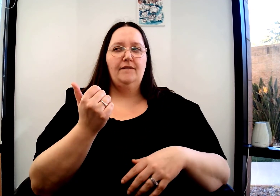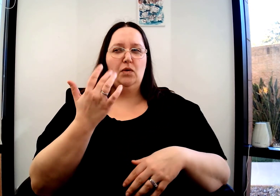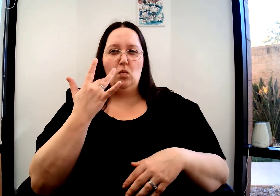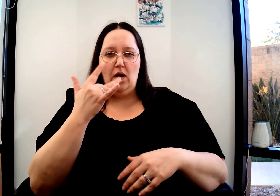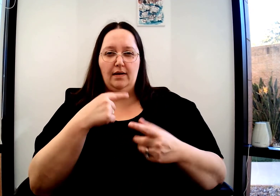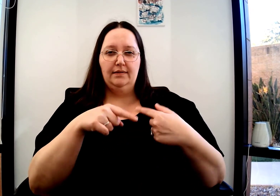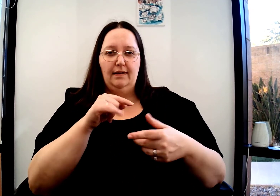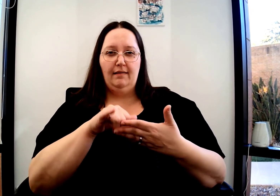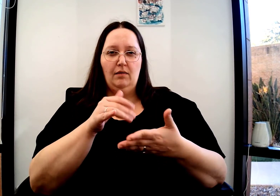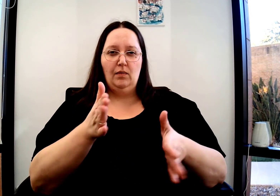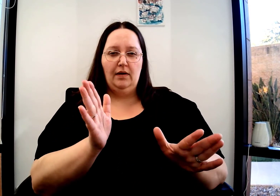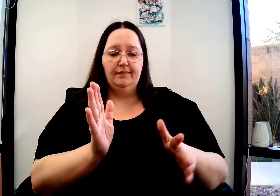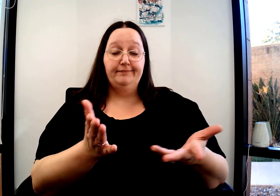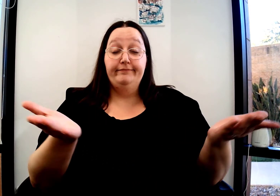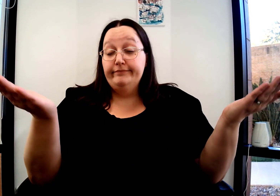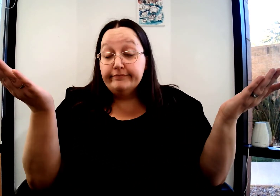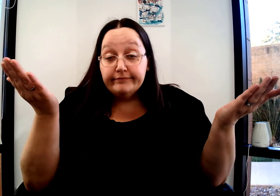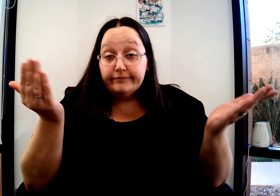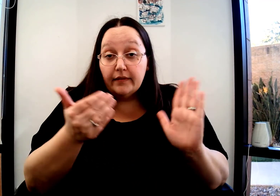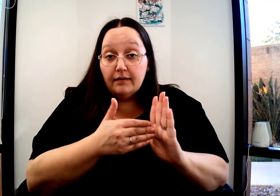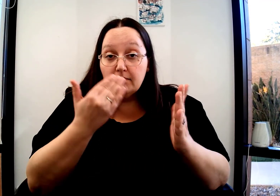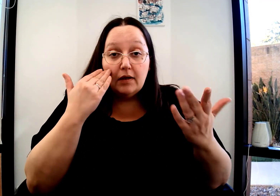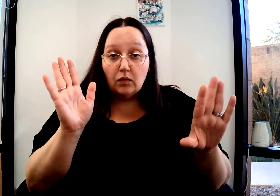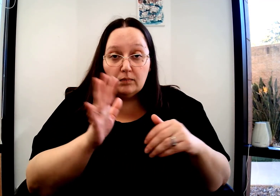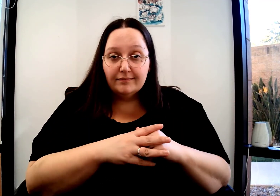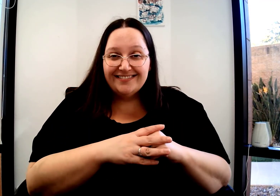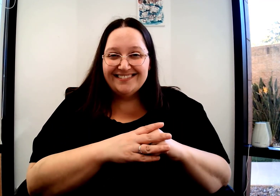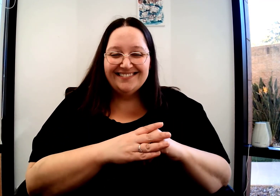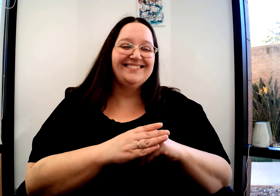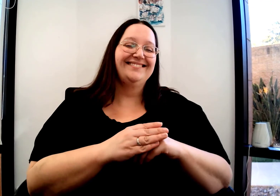I think it has something related to where you live. Why is it signed that way? I don't know.